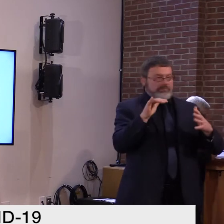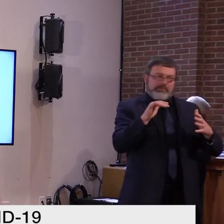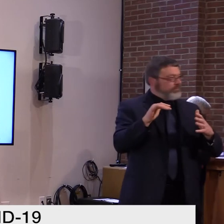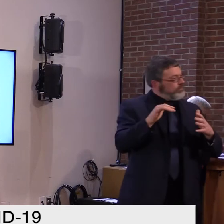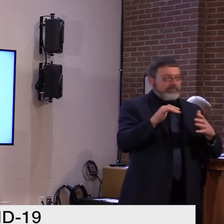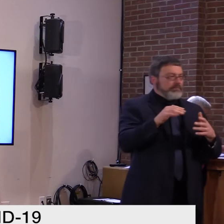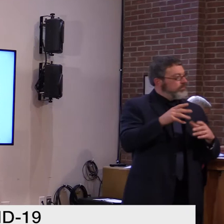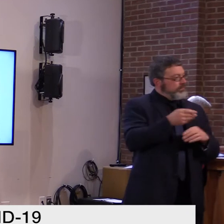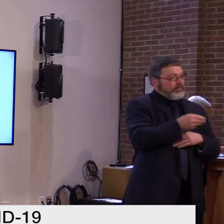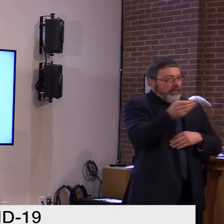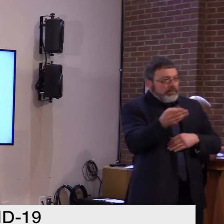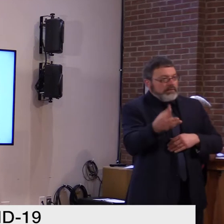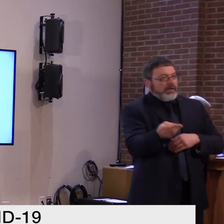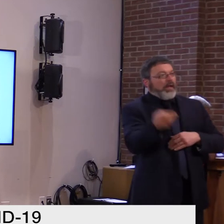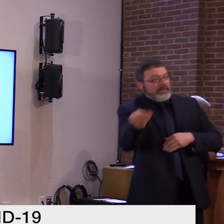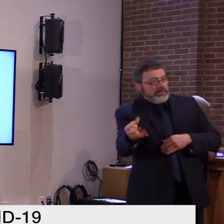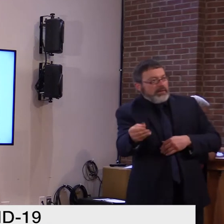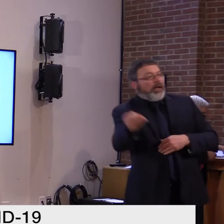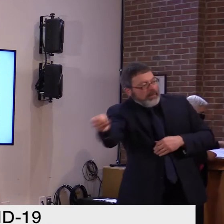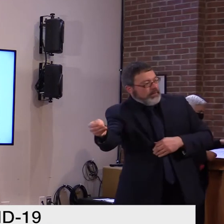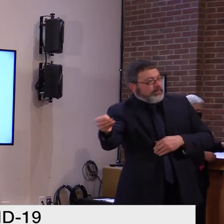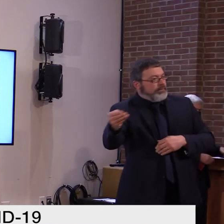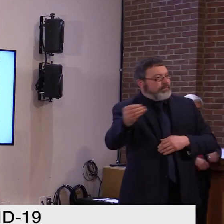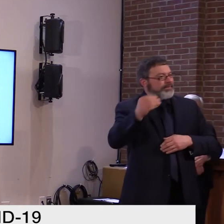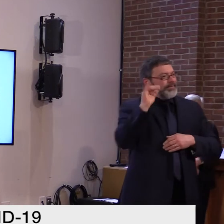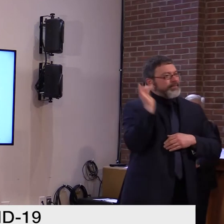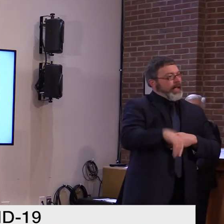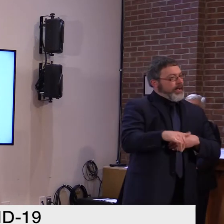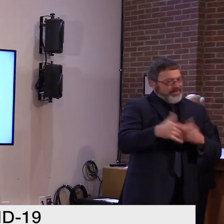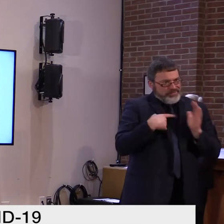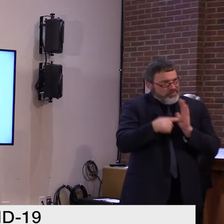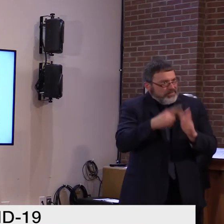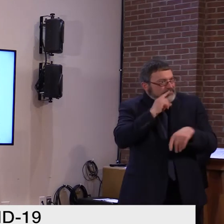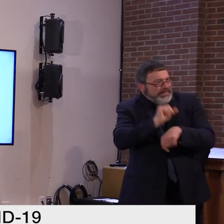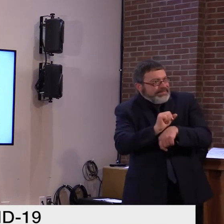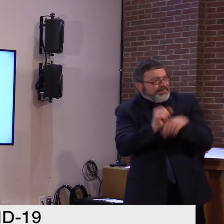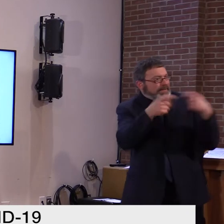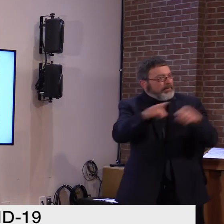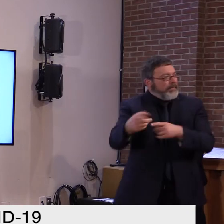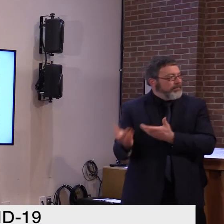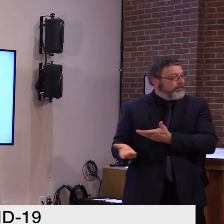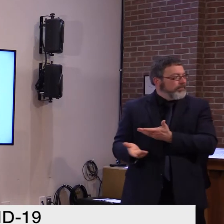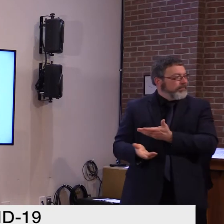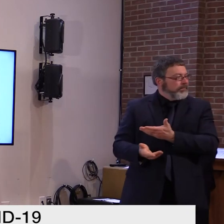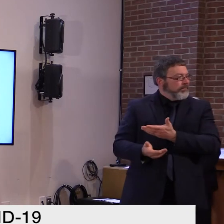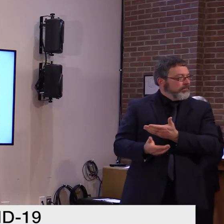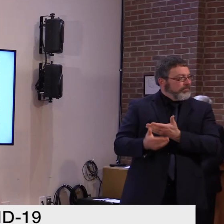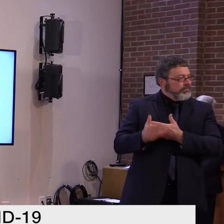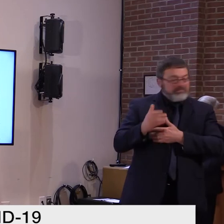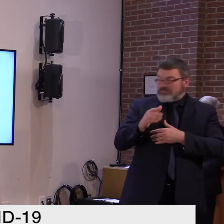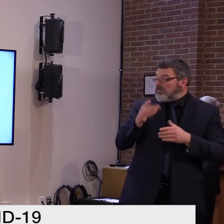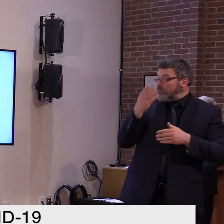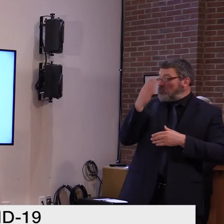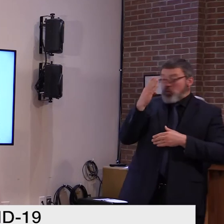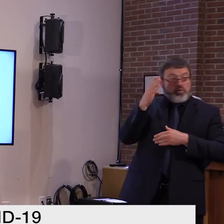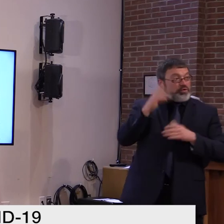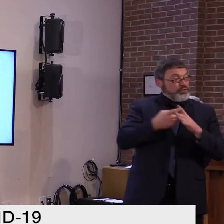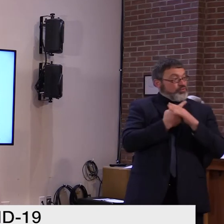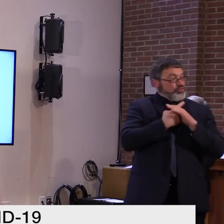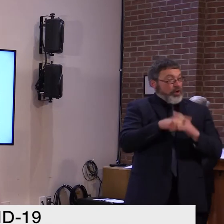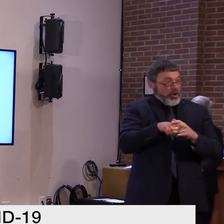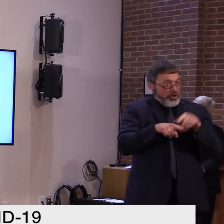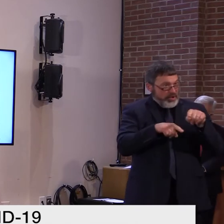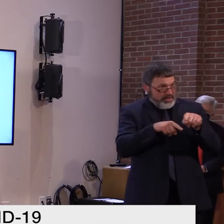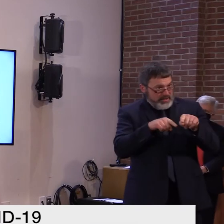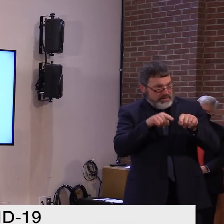As you'll see, we've gone from what we call the primary grouping to the secondary to now the